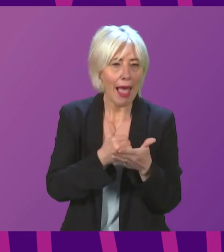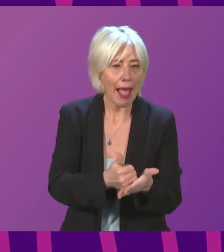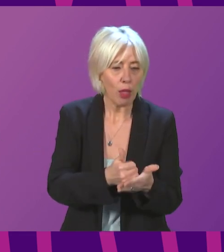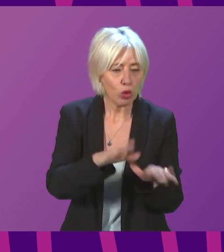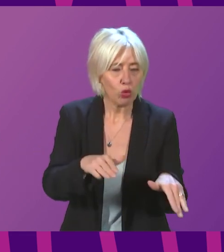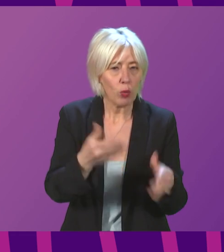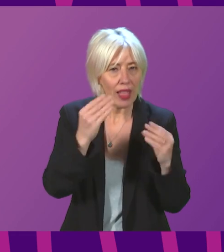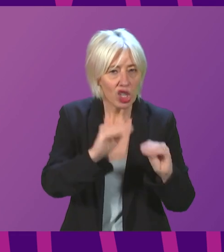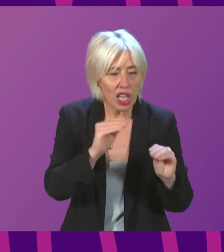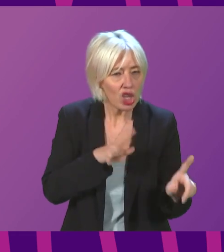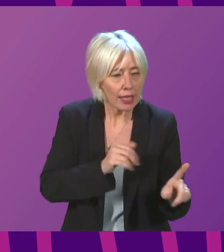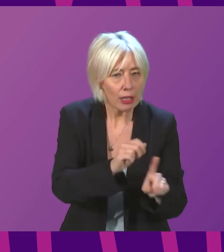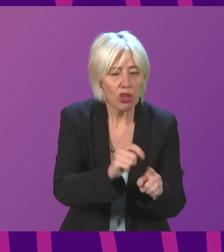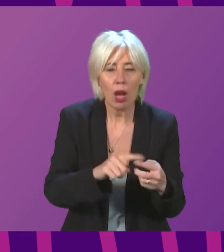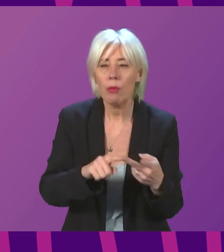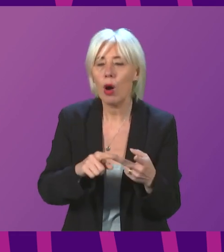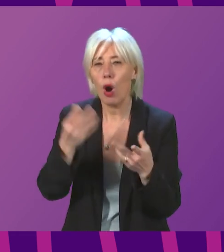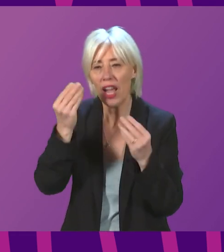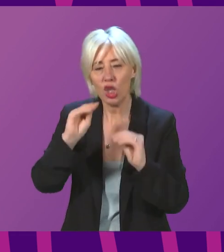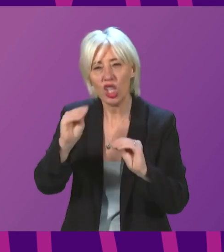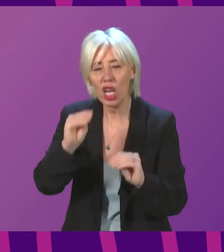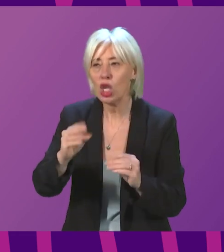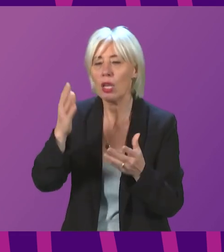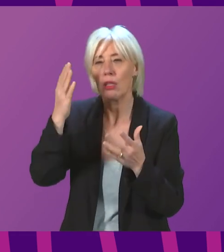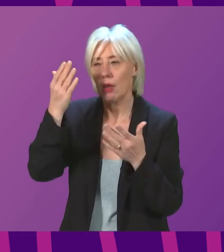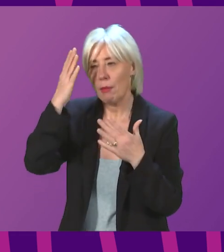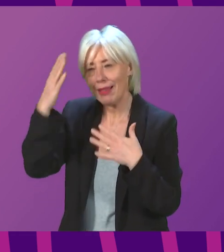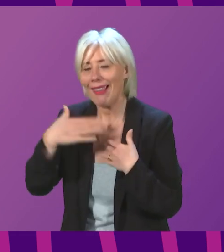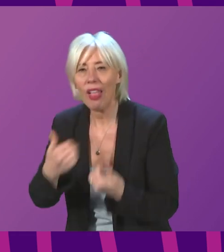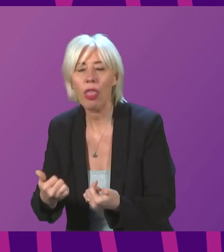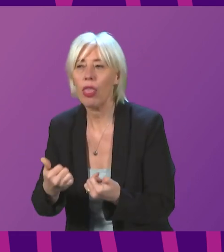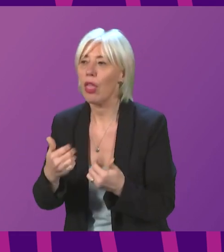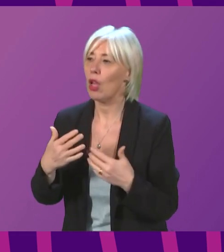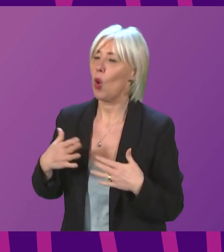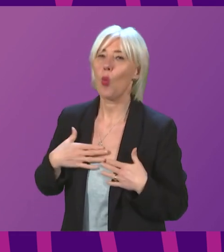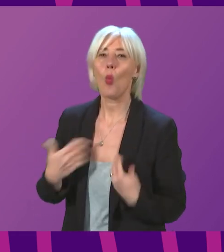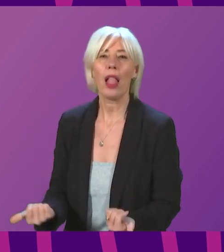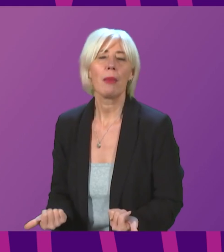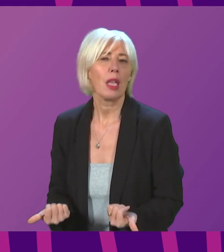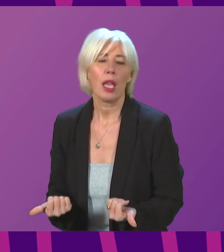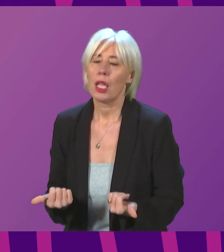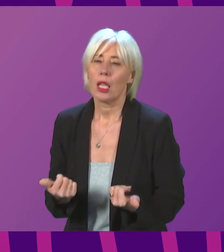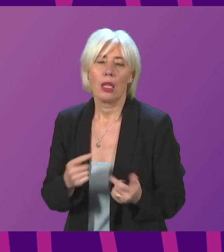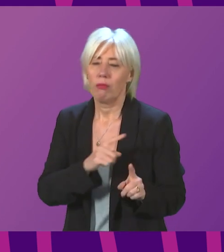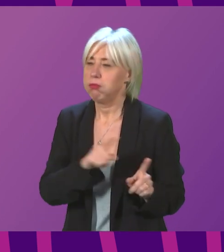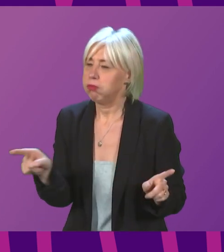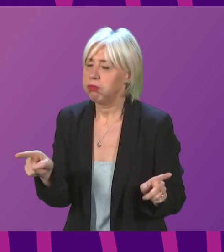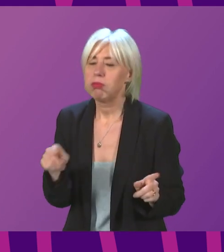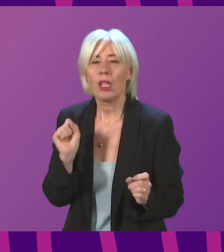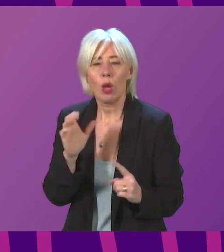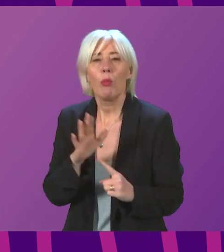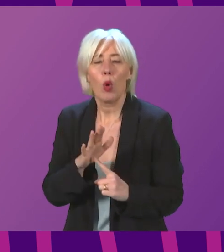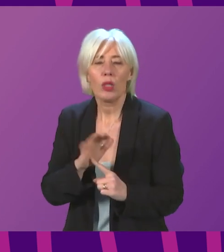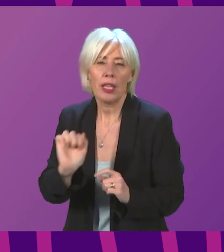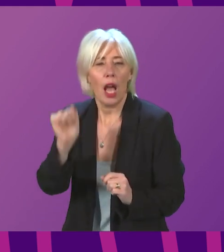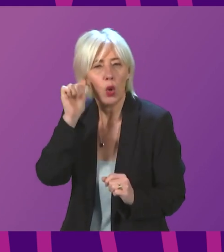with their education, the investments in mental health to help support people's well-being. But I think there is an important point here and I know